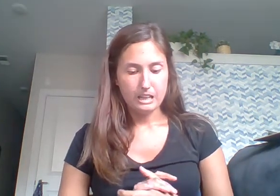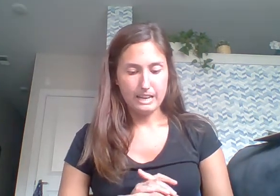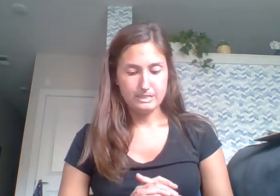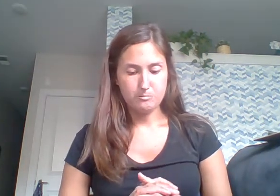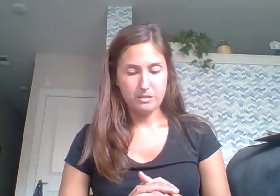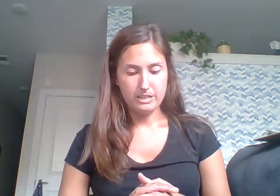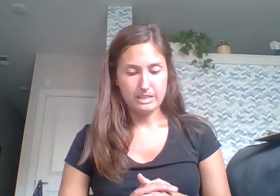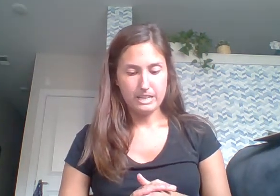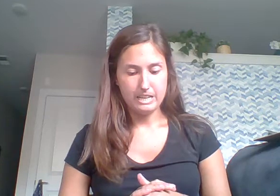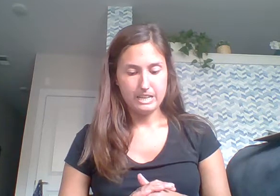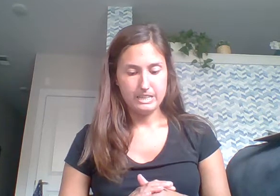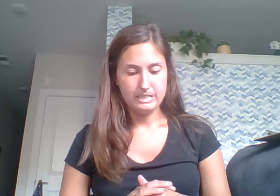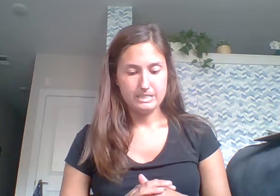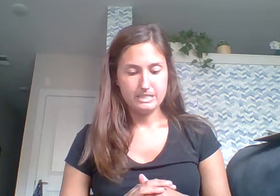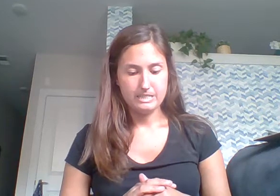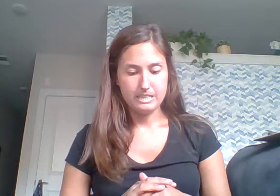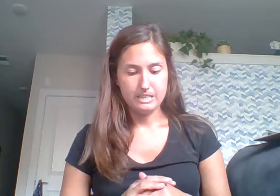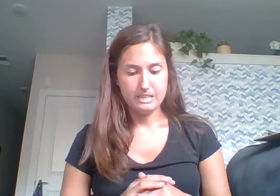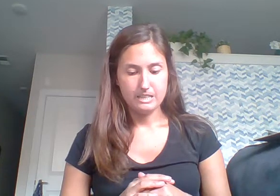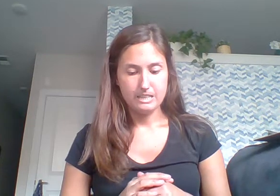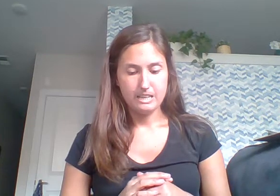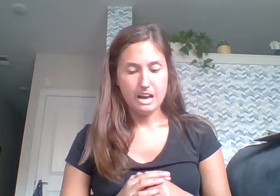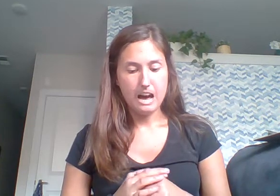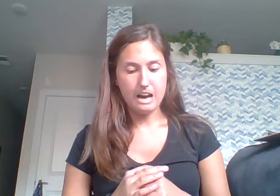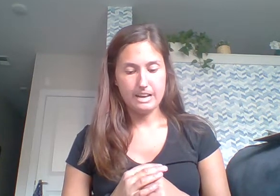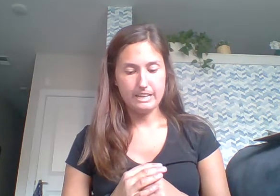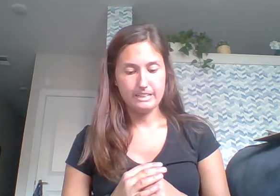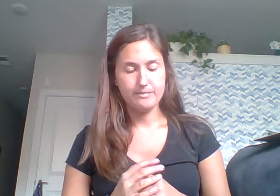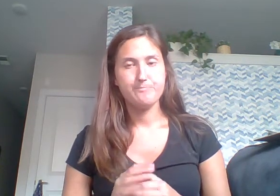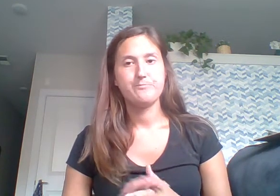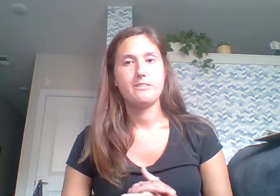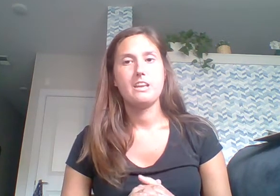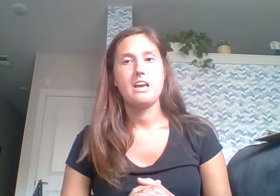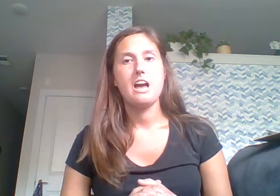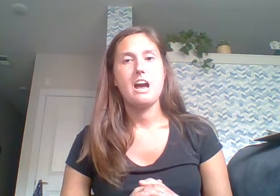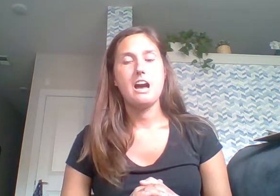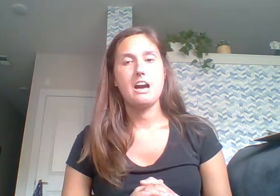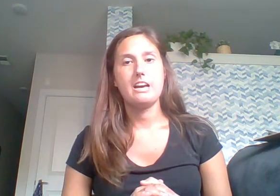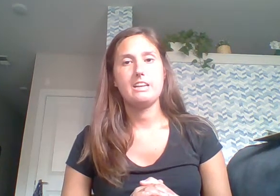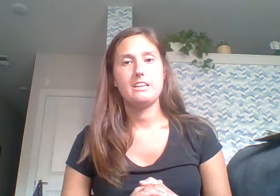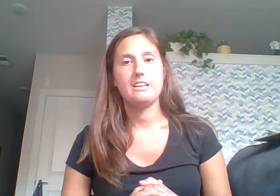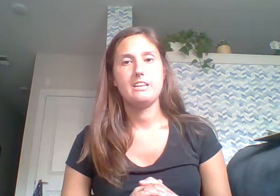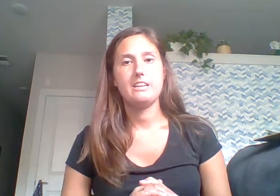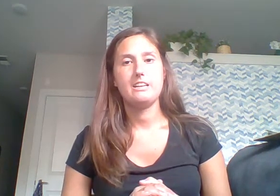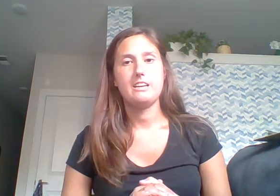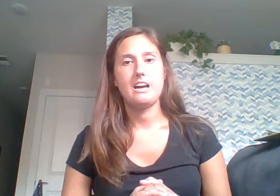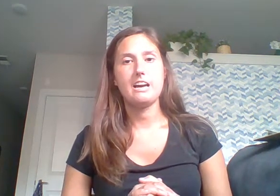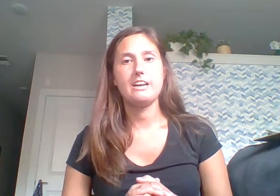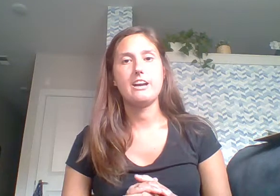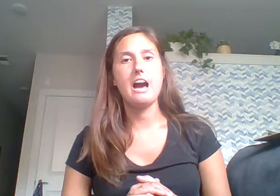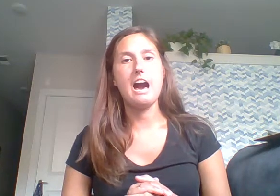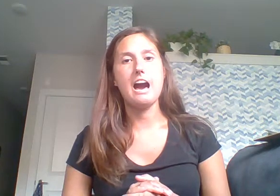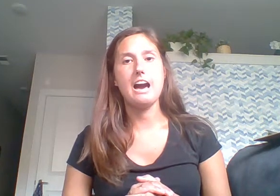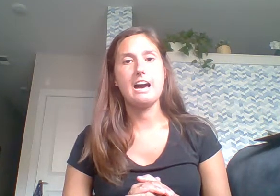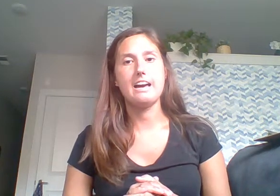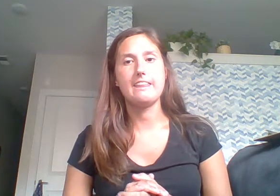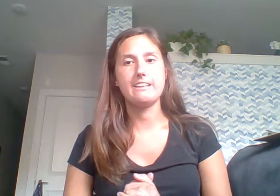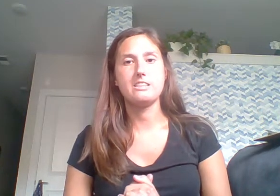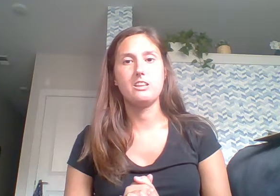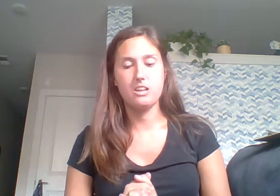Last one is hide. Hide. I hear I, and that's a